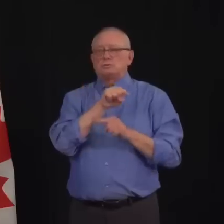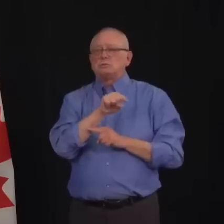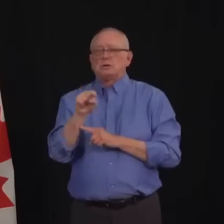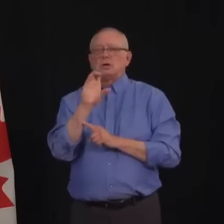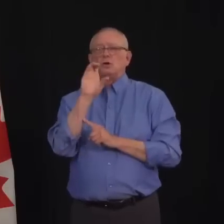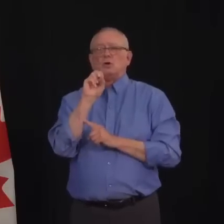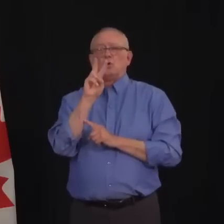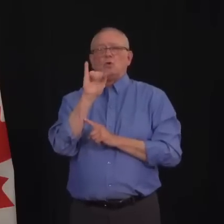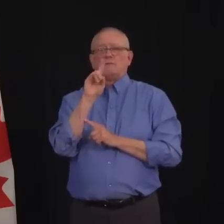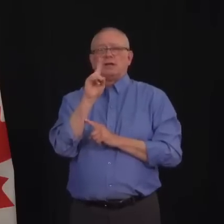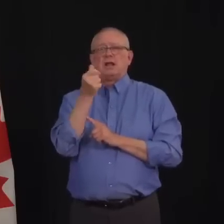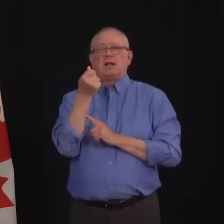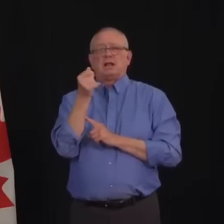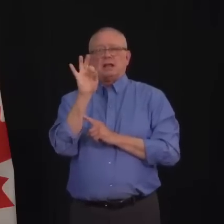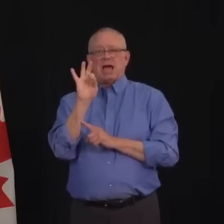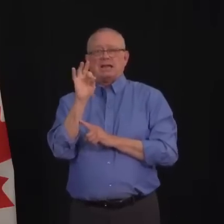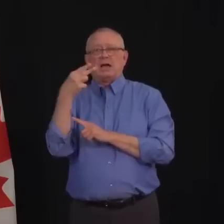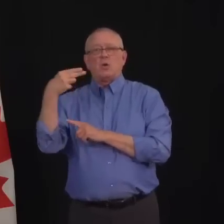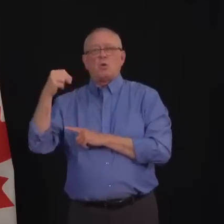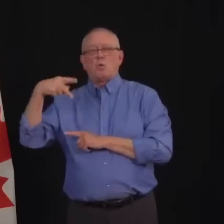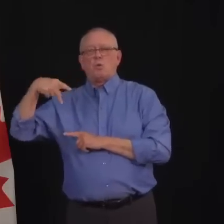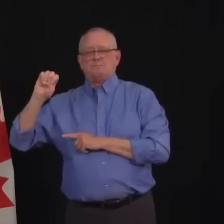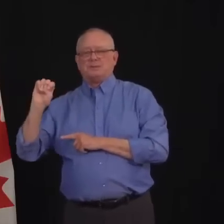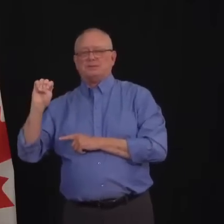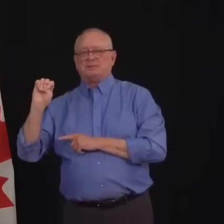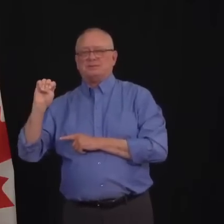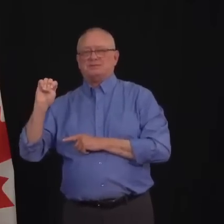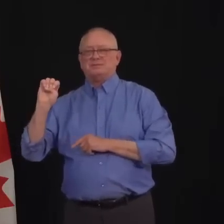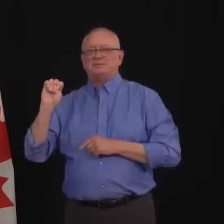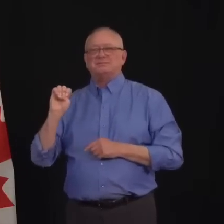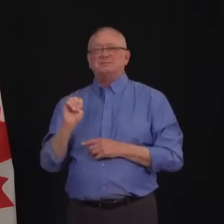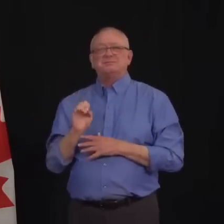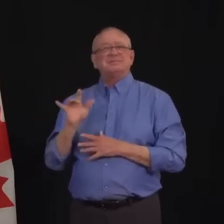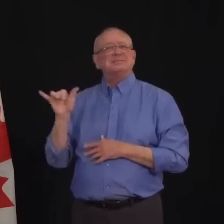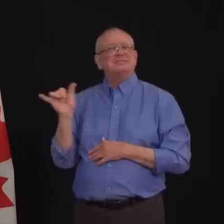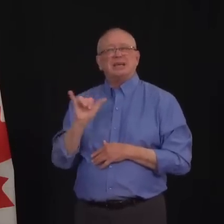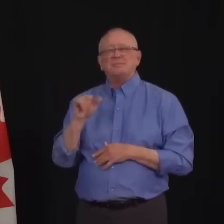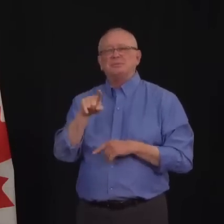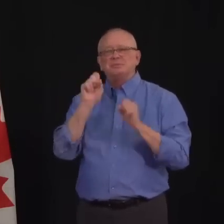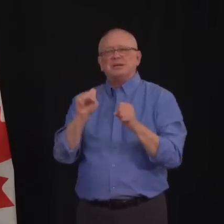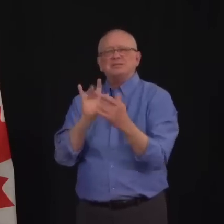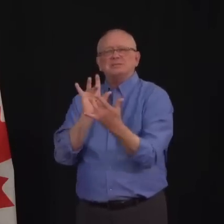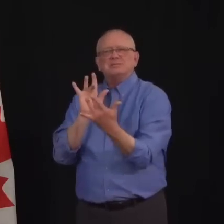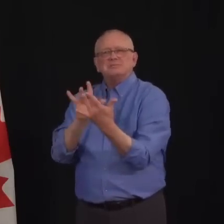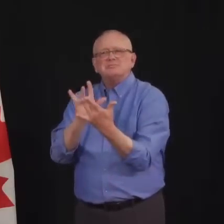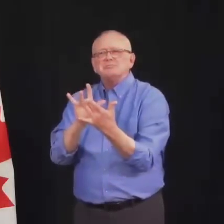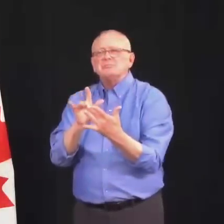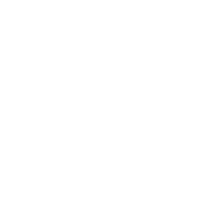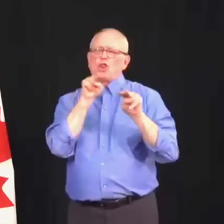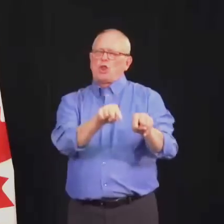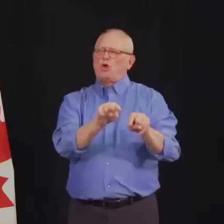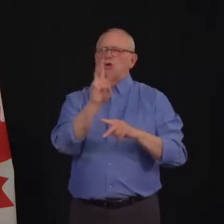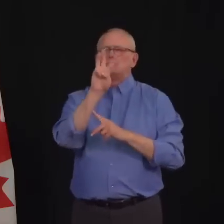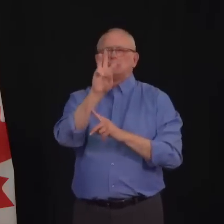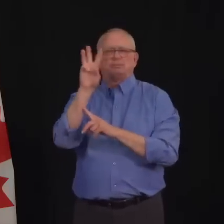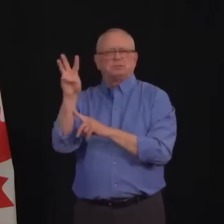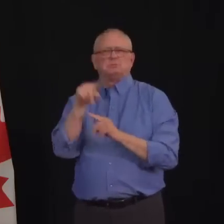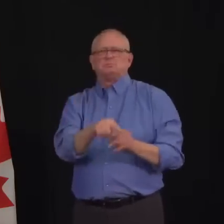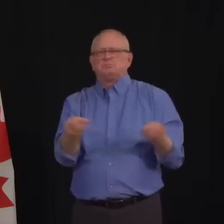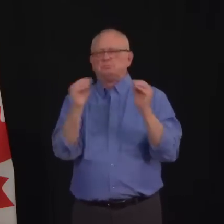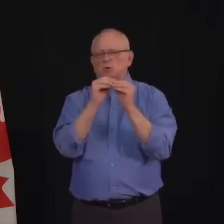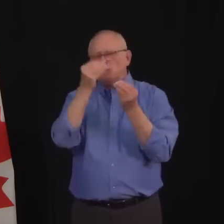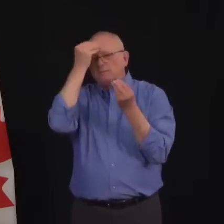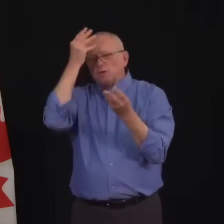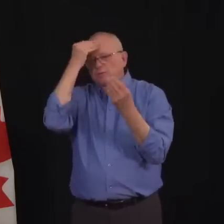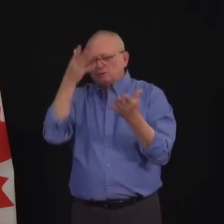24-7 for confidential support or access counselling in your community through AHS. We are in a new